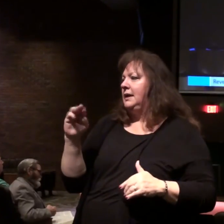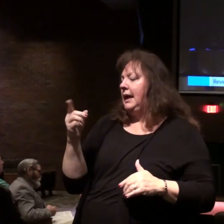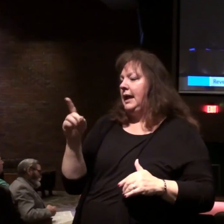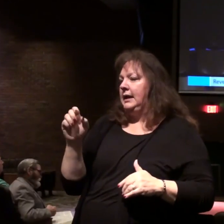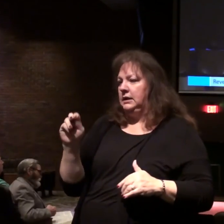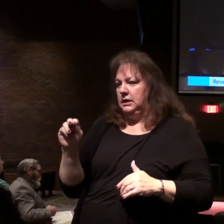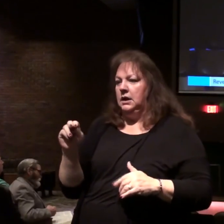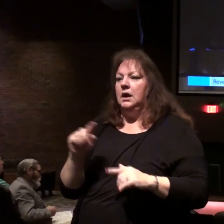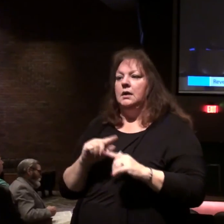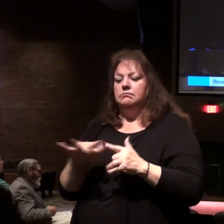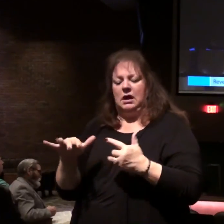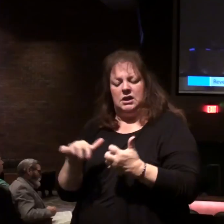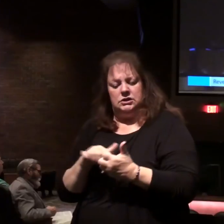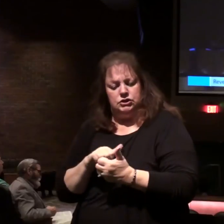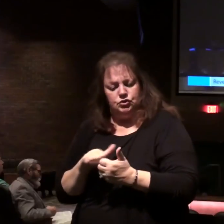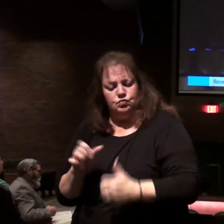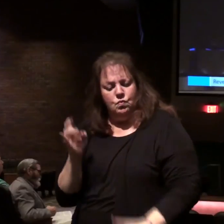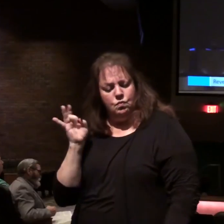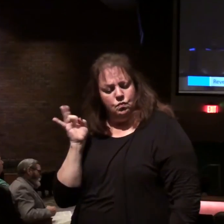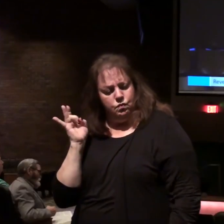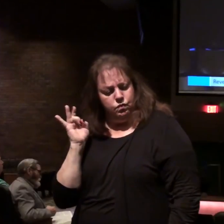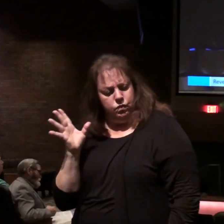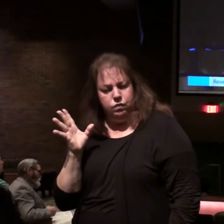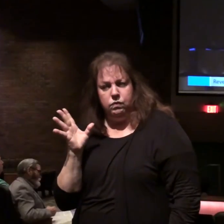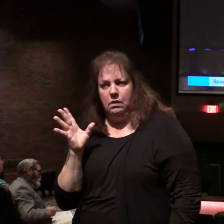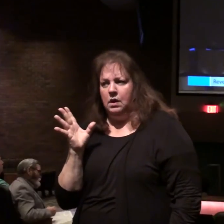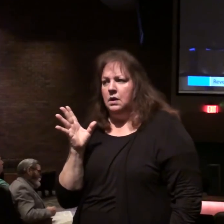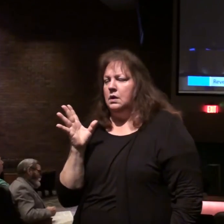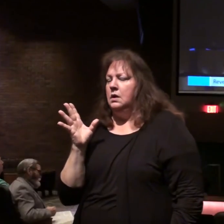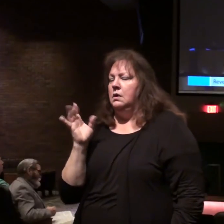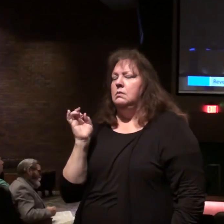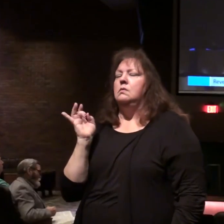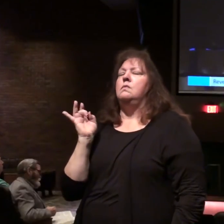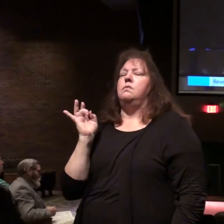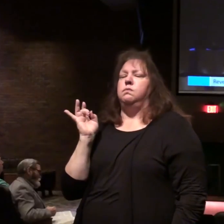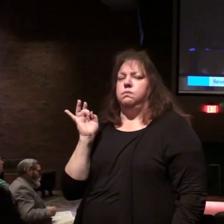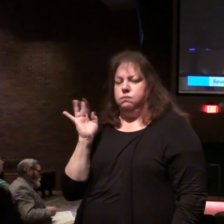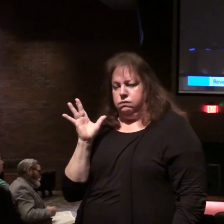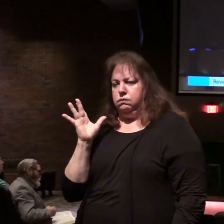but there is a destruction that takes place there of great magnitude